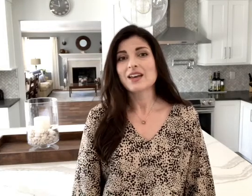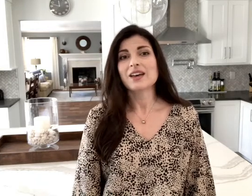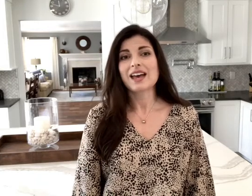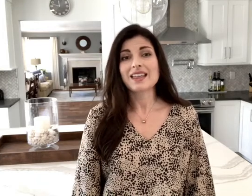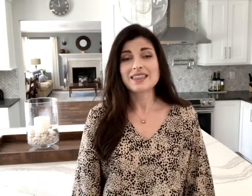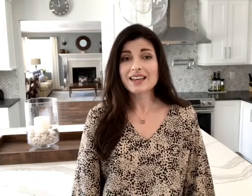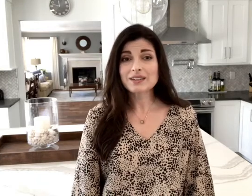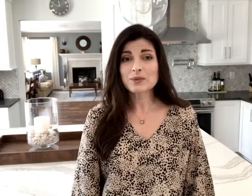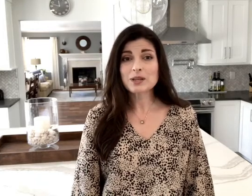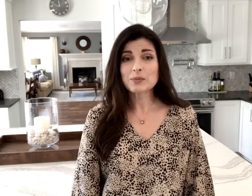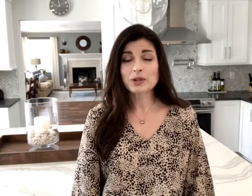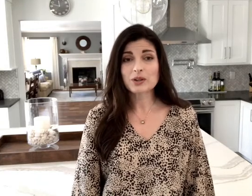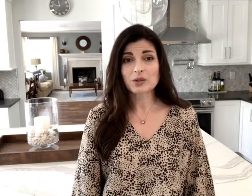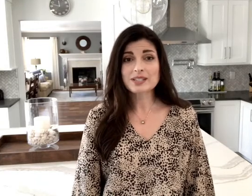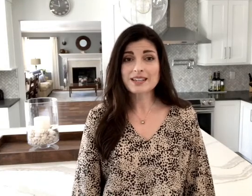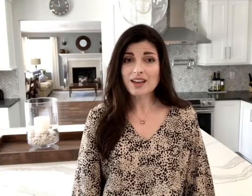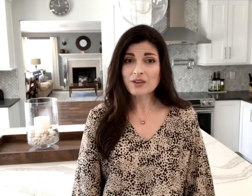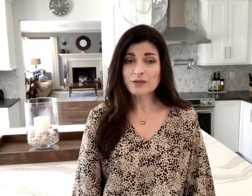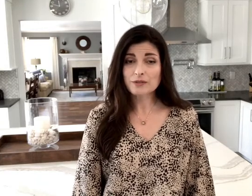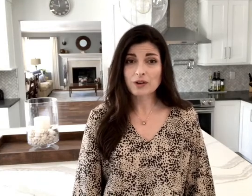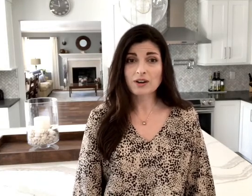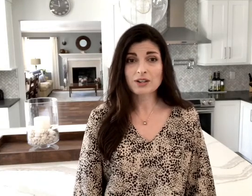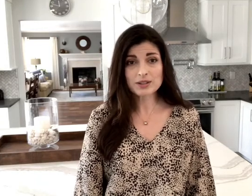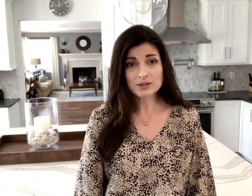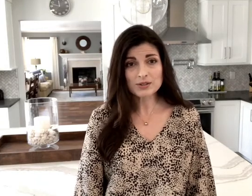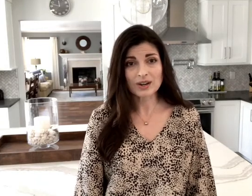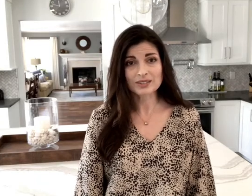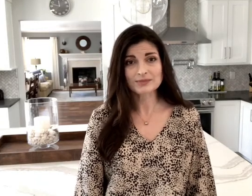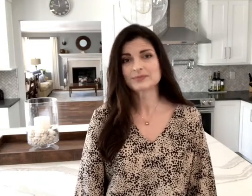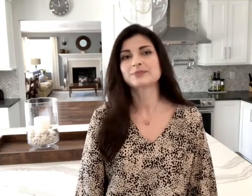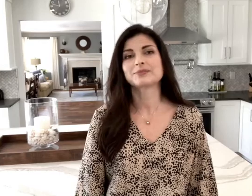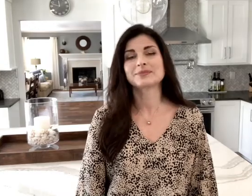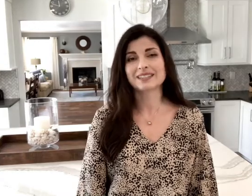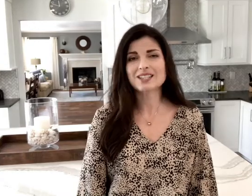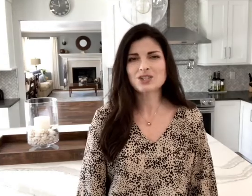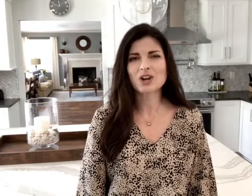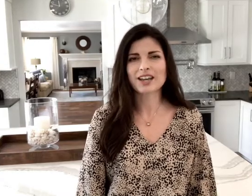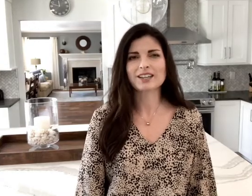And then we can put it all together for our hello song. Let's try it.